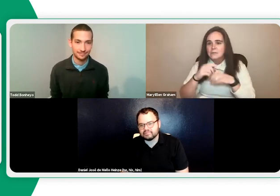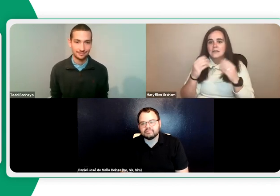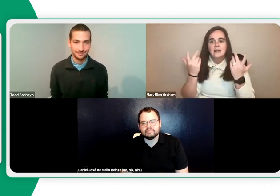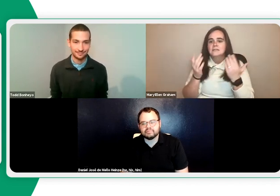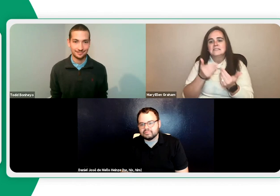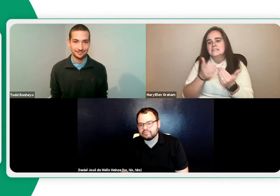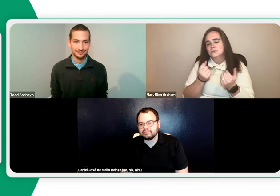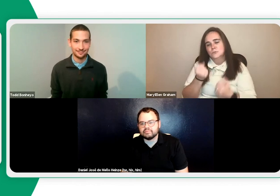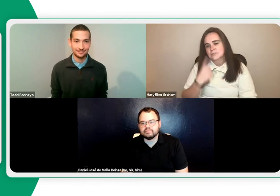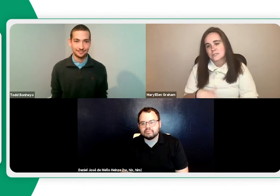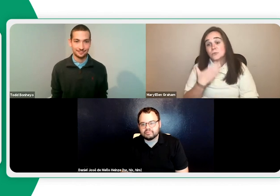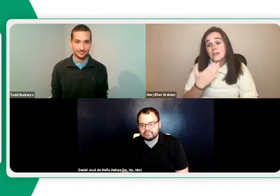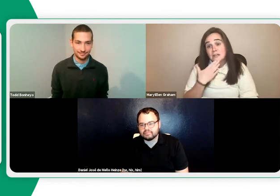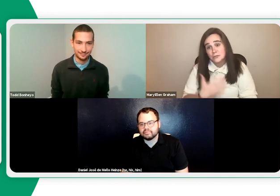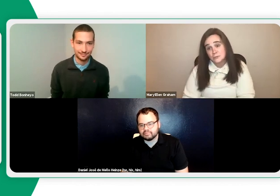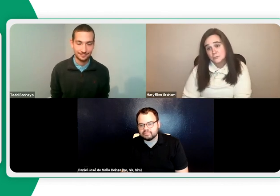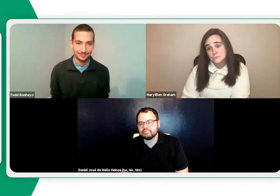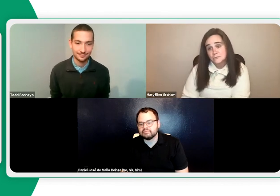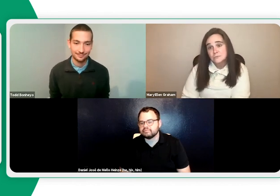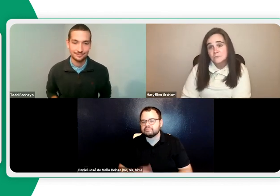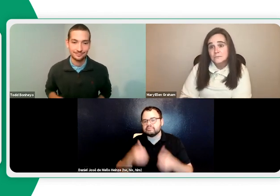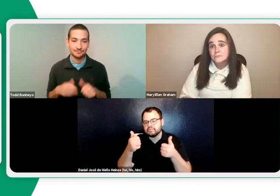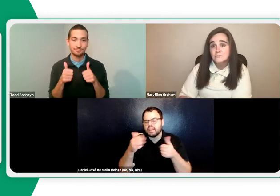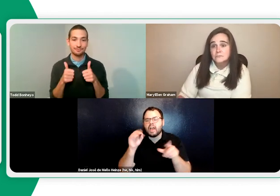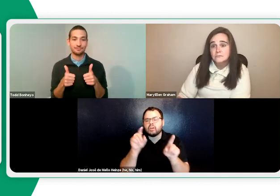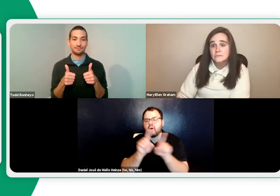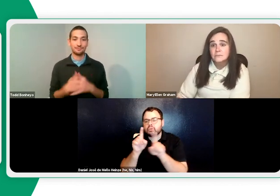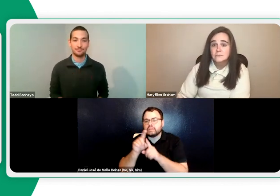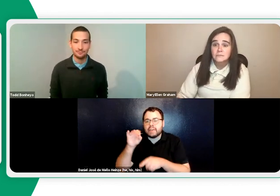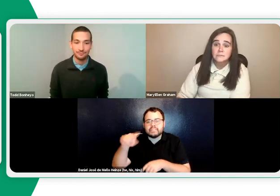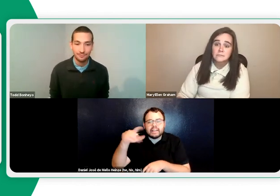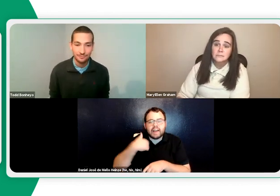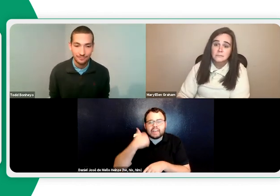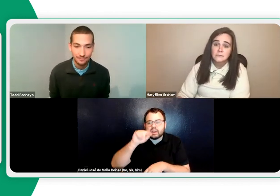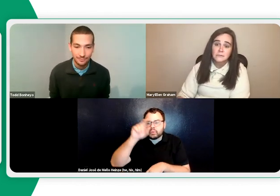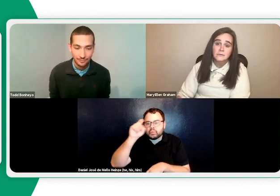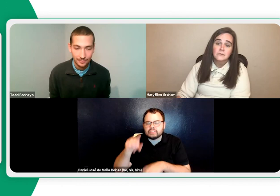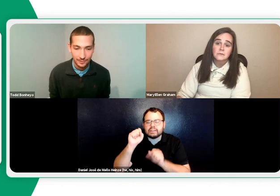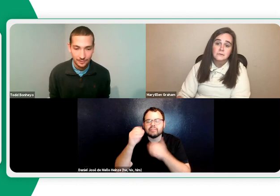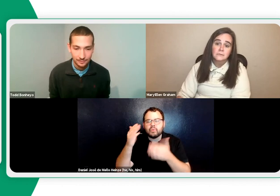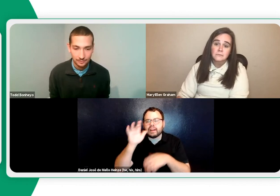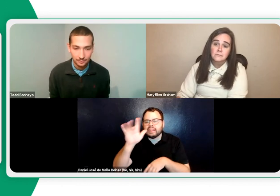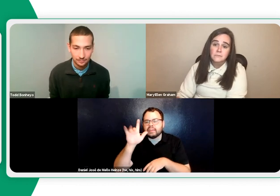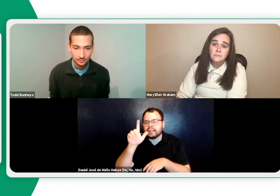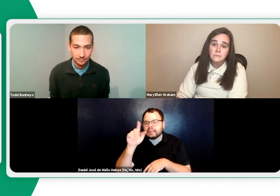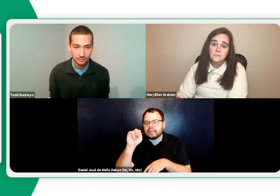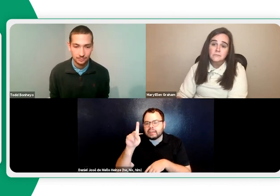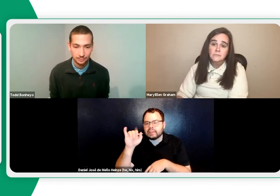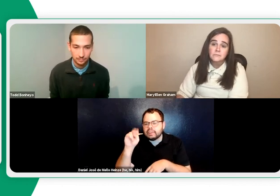information has just come at the perfect time. And it was simple and easy to understand. Thank you for sharing it. Definitely. And of course,